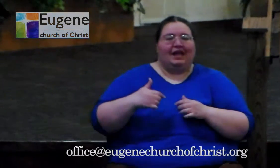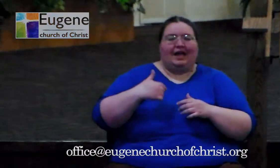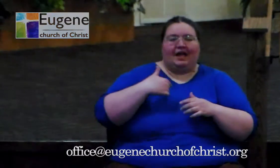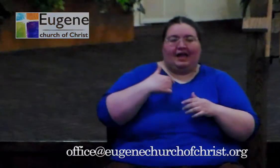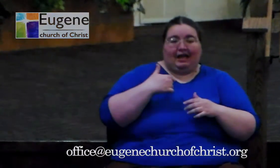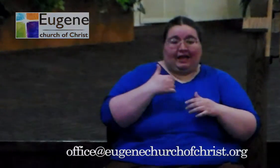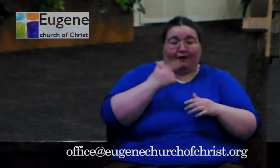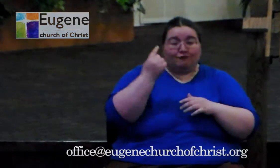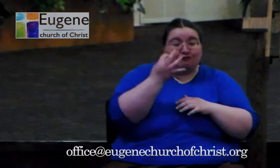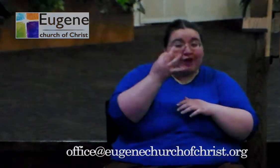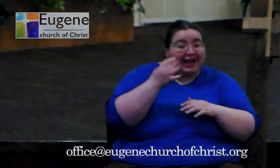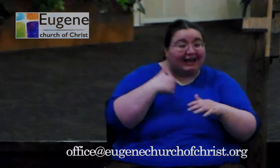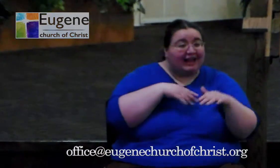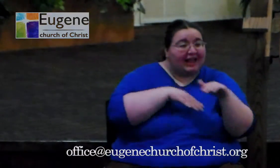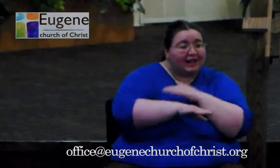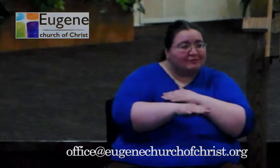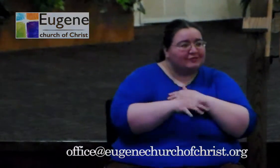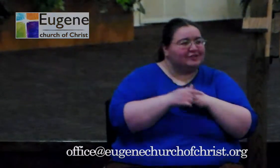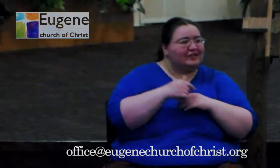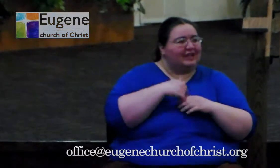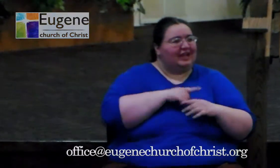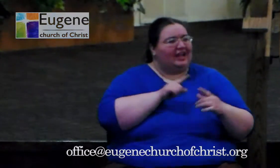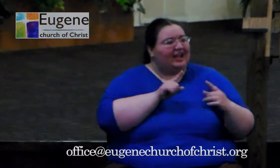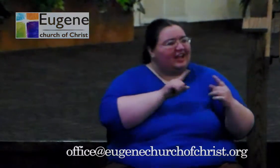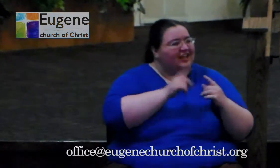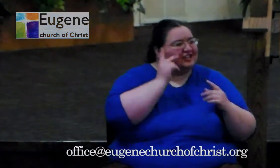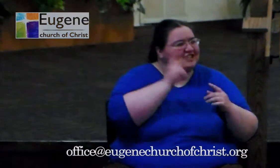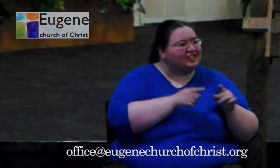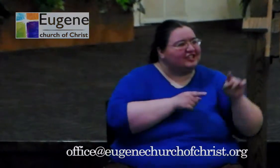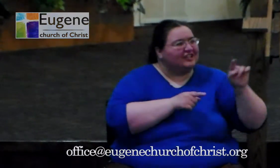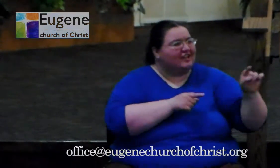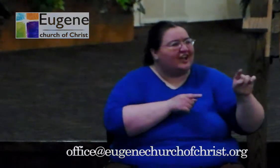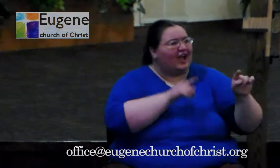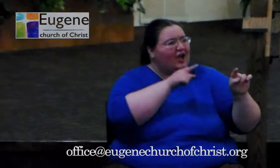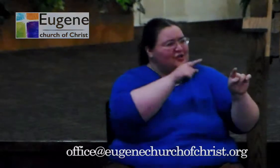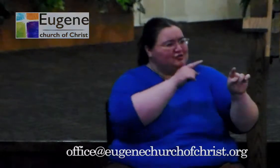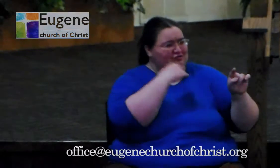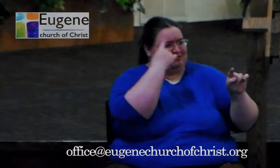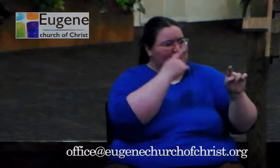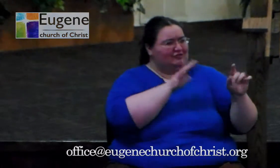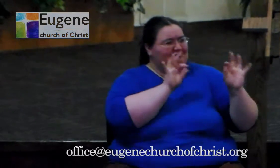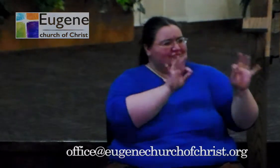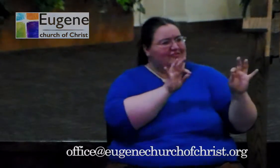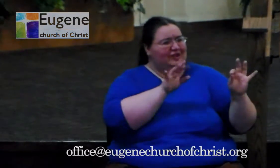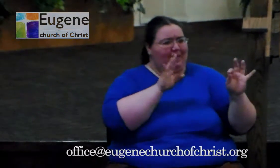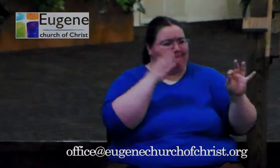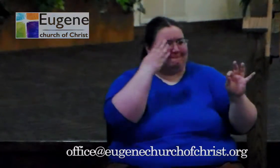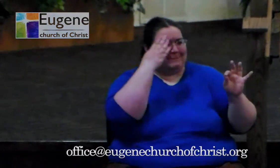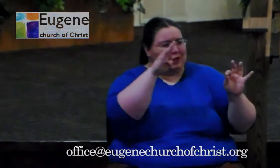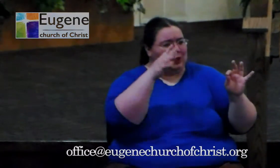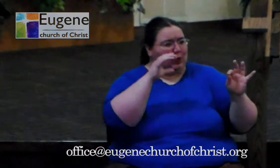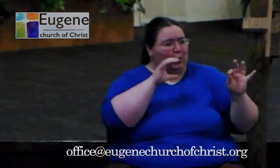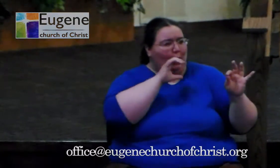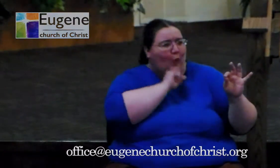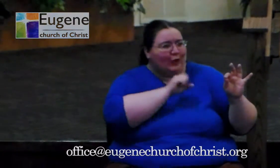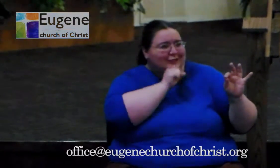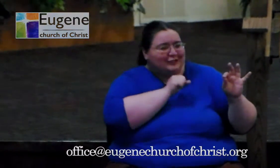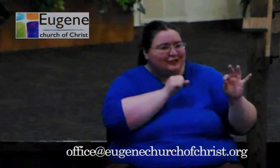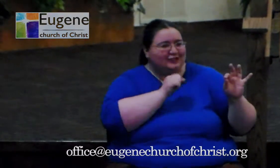both said to me, you look really good in blue and orange, which is the Auburn colors, by the way. I'm a Bama fan, so we have fun with that. But